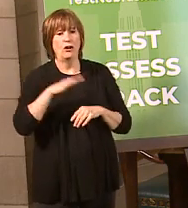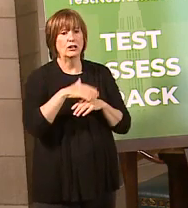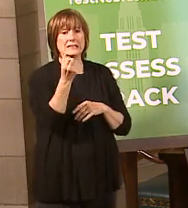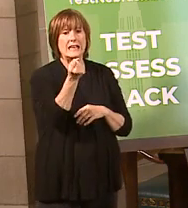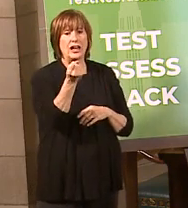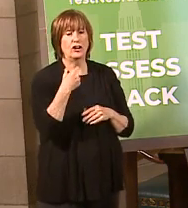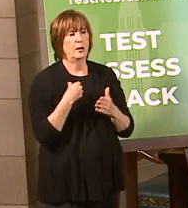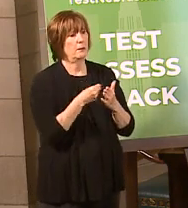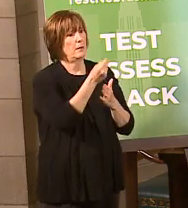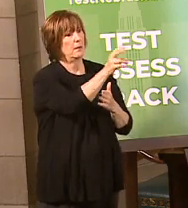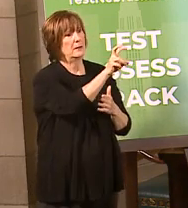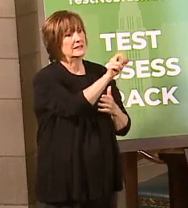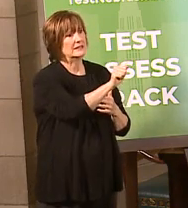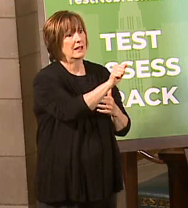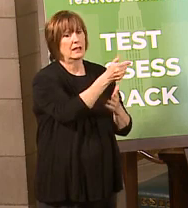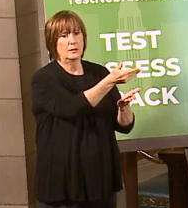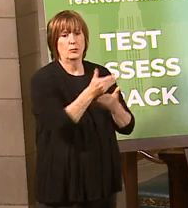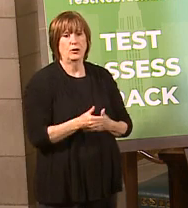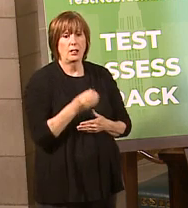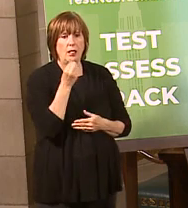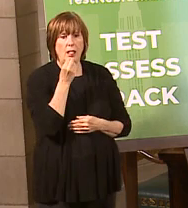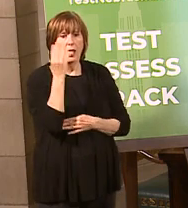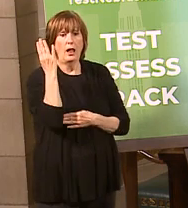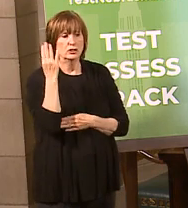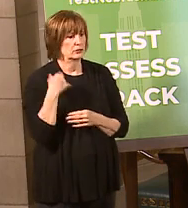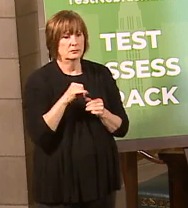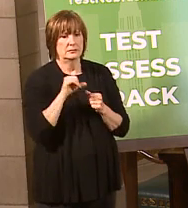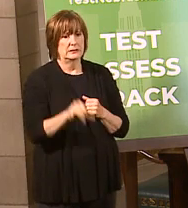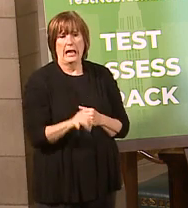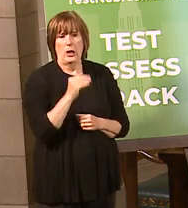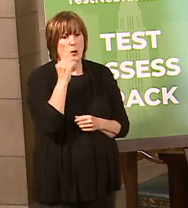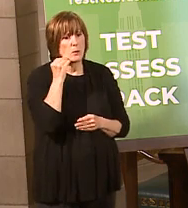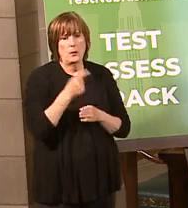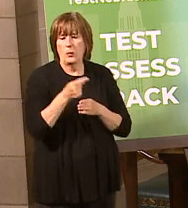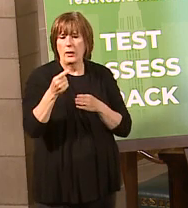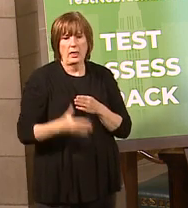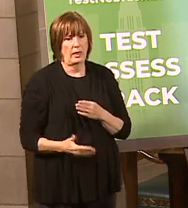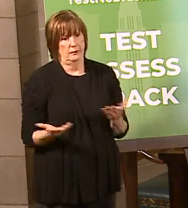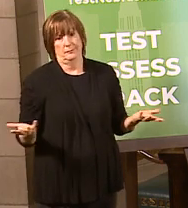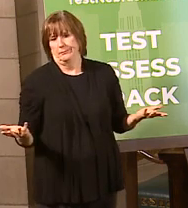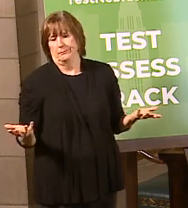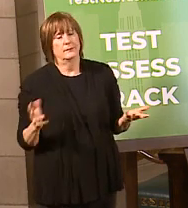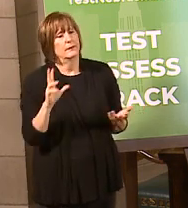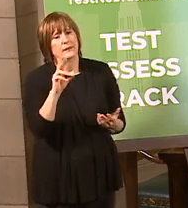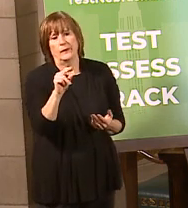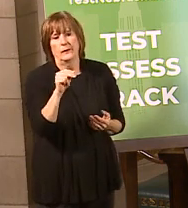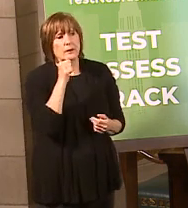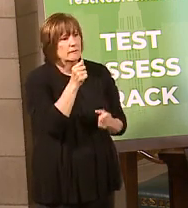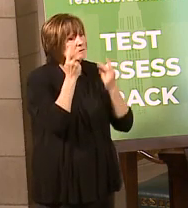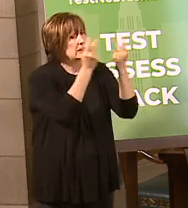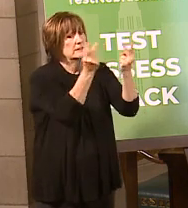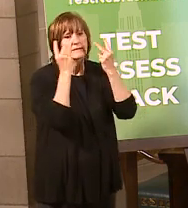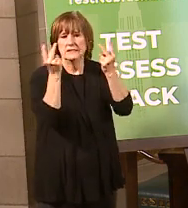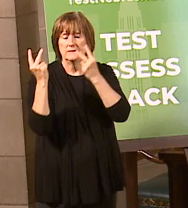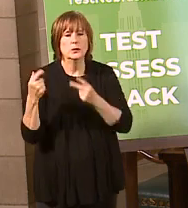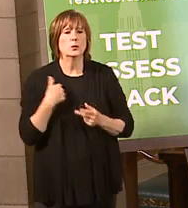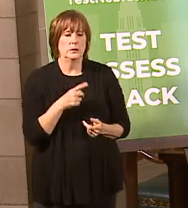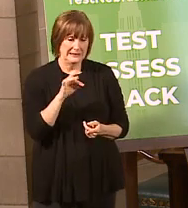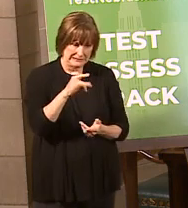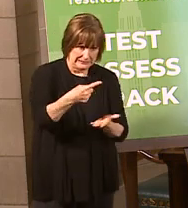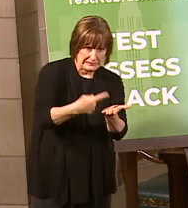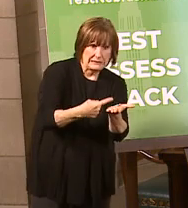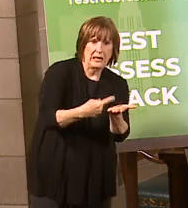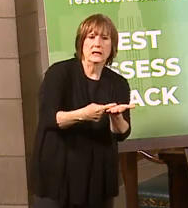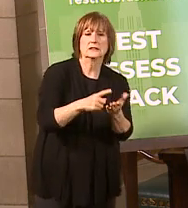pick up pizza to bring back for lunch and I stay home all weekend long for just that reason. So, no, I haven't been to any of these facilities. We have discussed it,